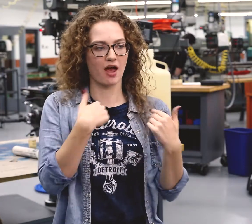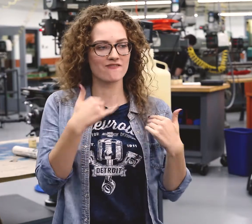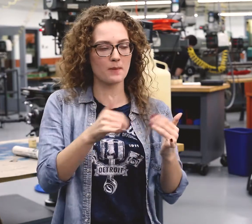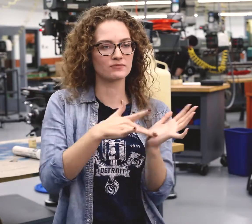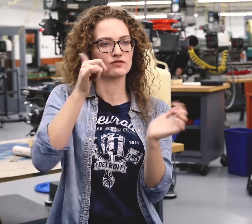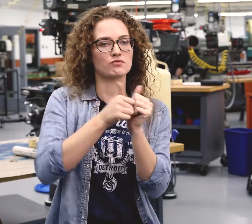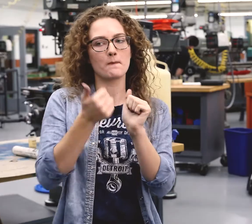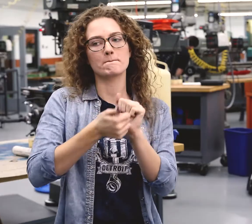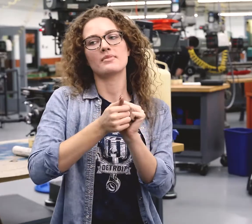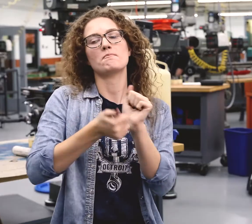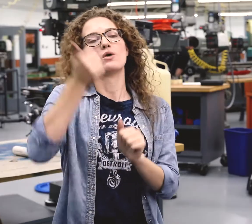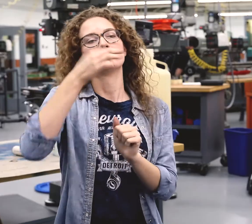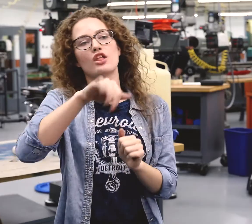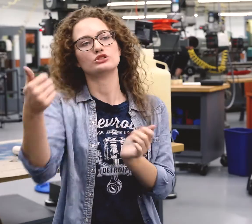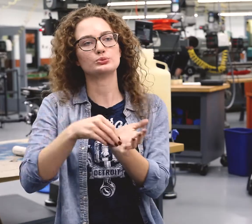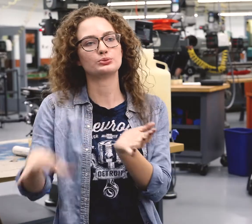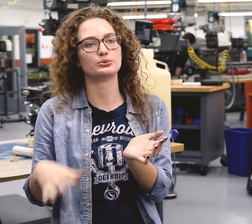ASL is my first language, not English.